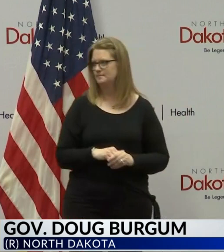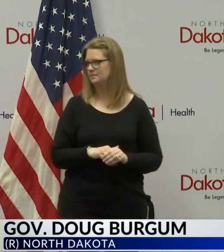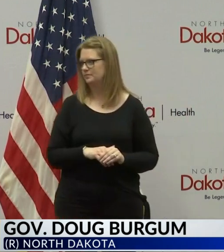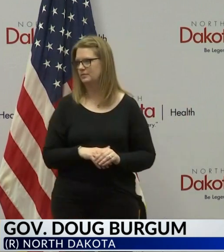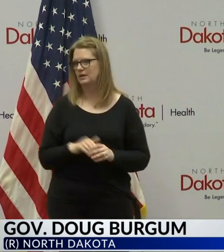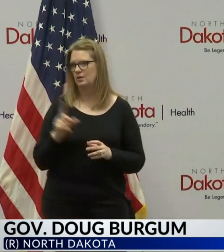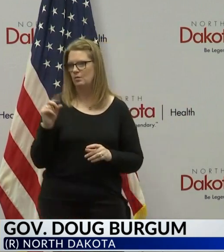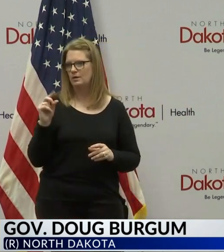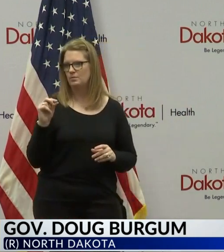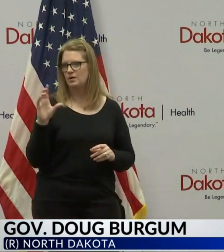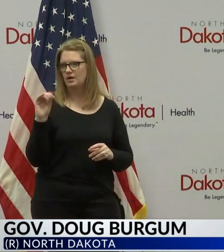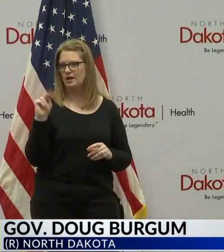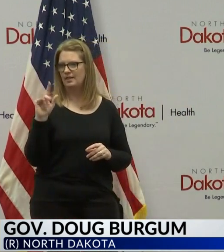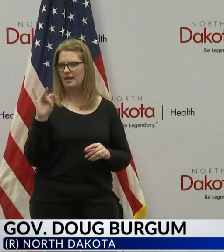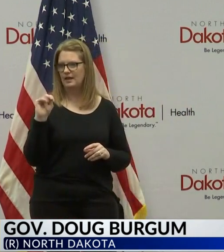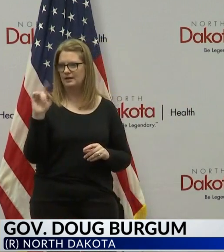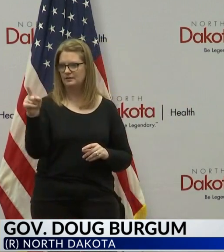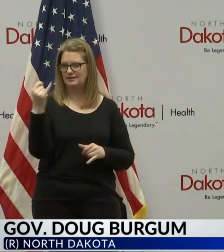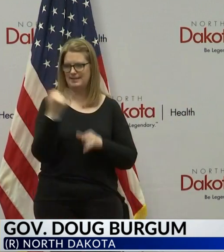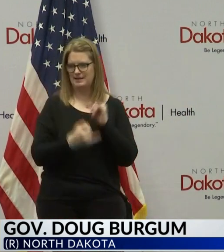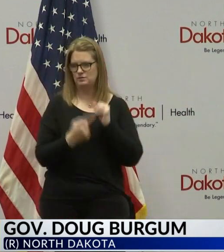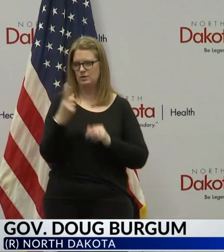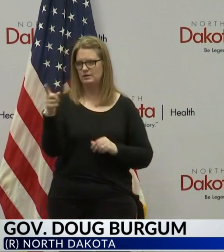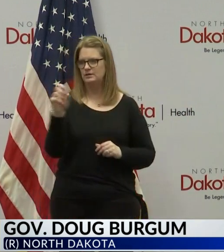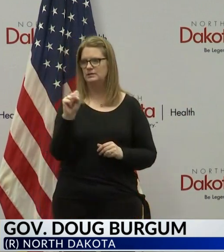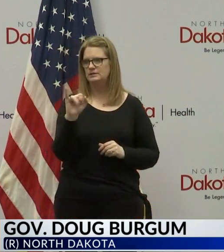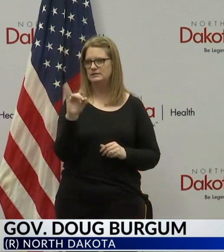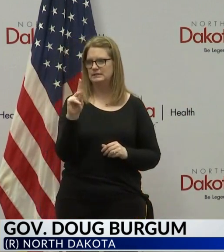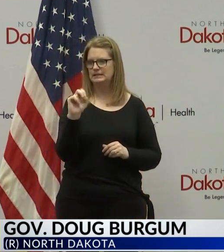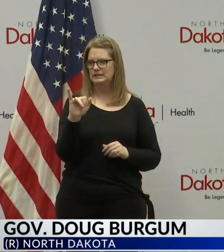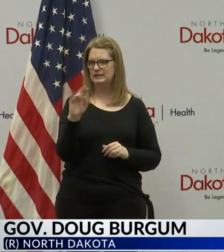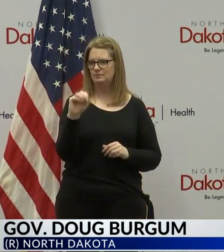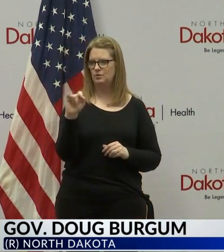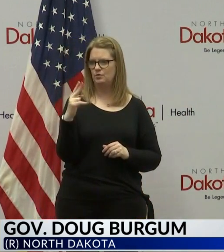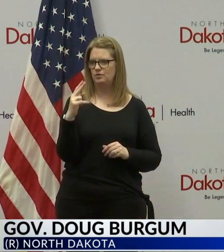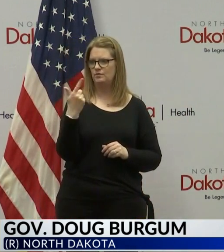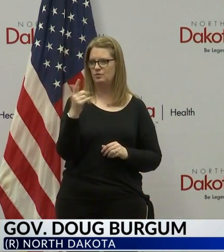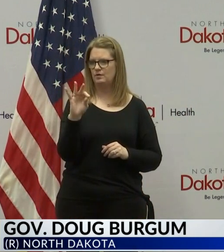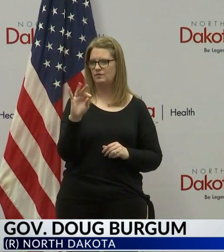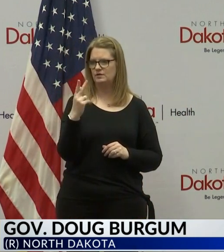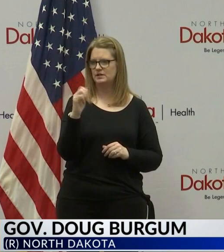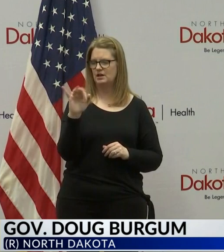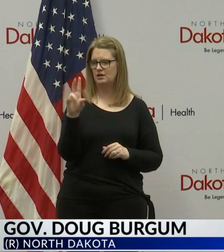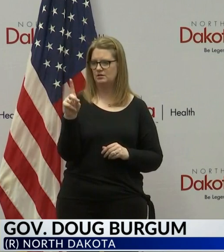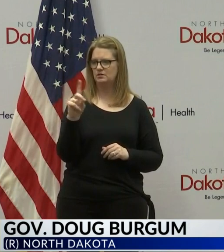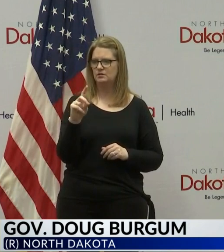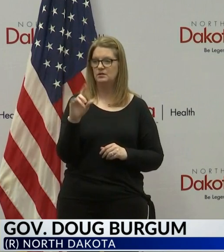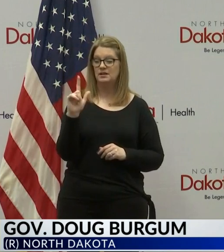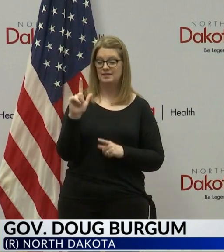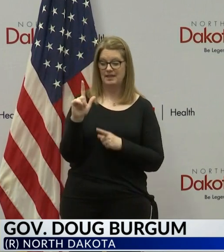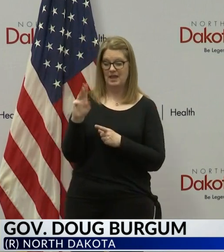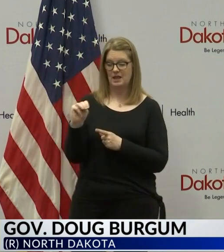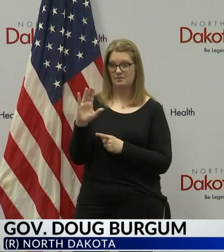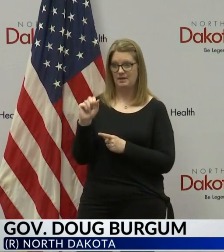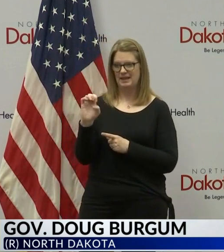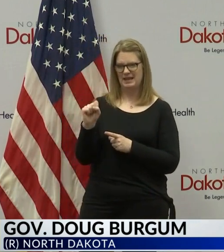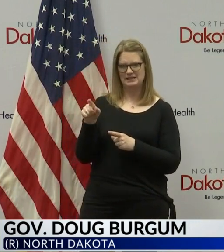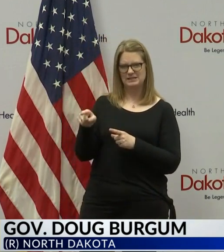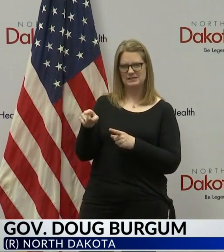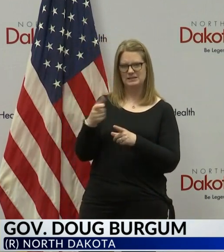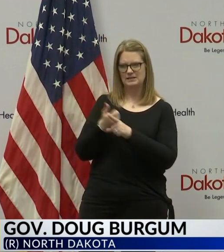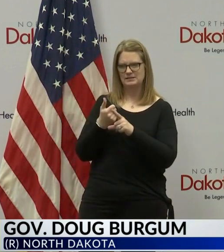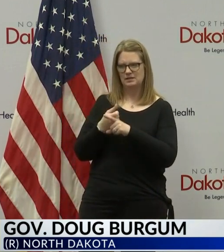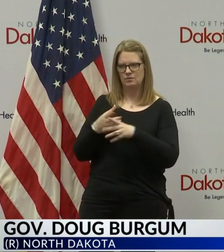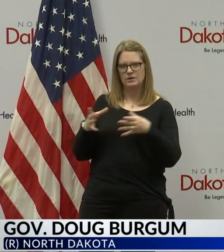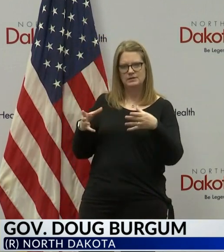One more online, and this is last one. Sydney Mook with the Grand Forks Herald. Do we know if the LM cases were contained to a certain